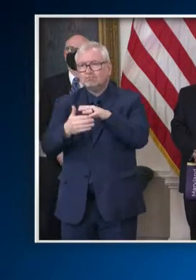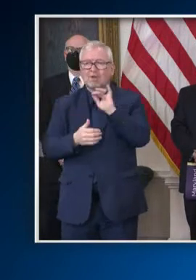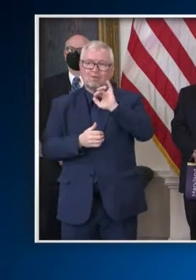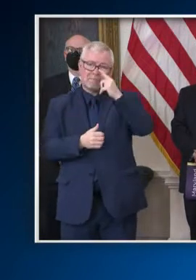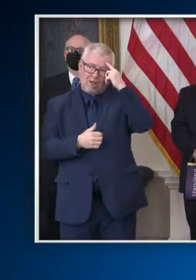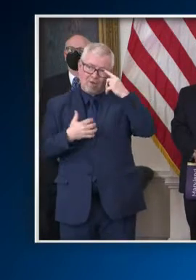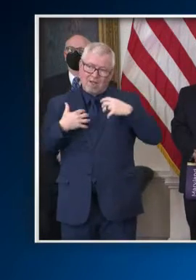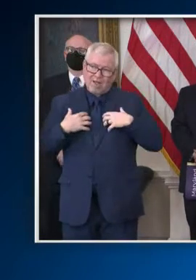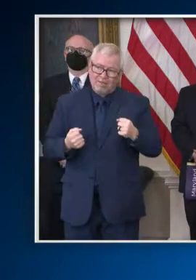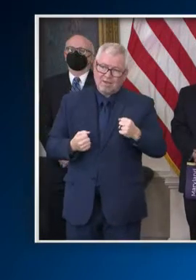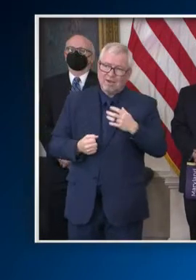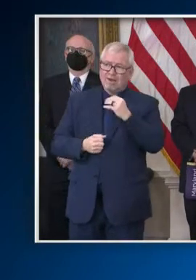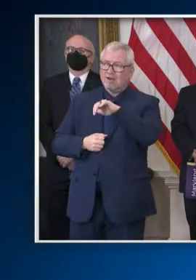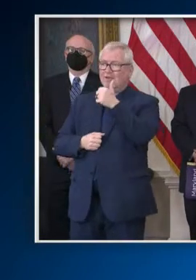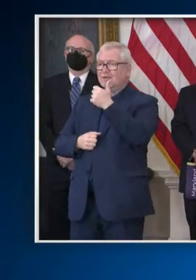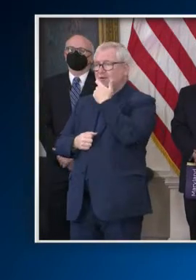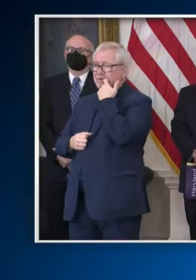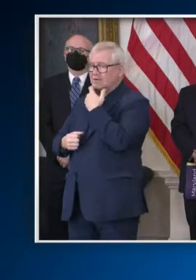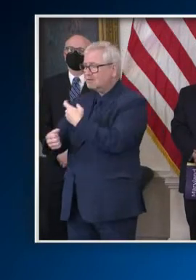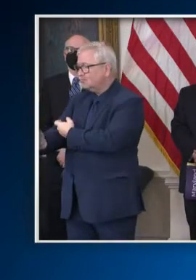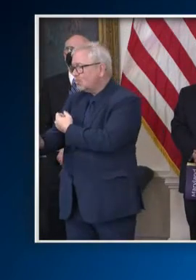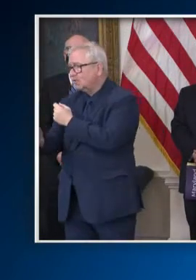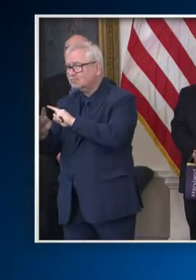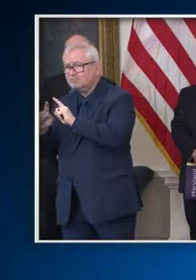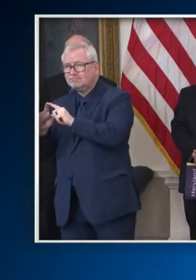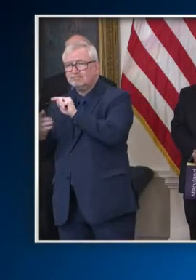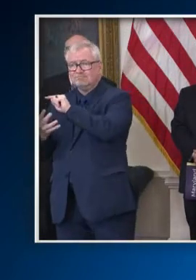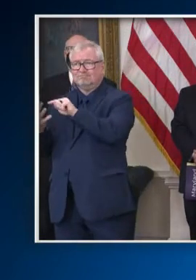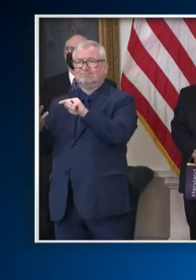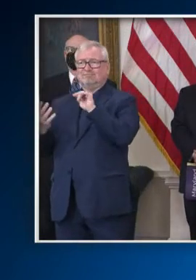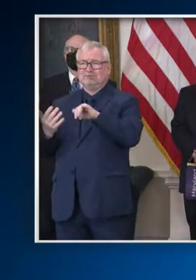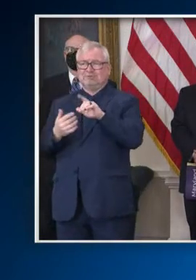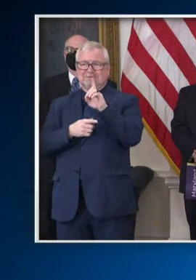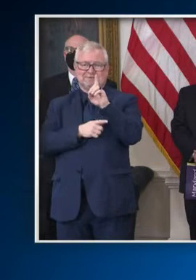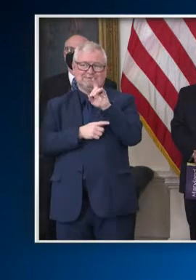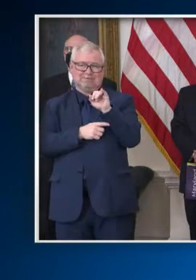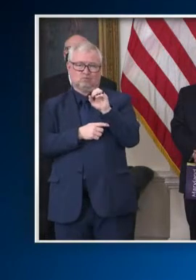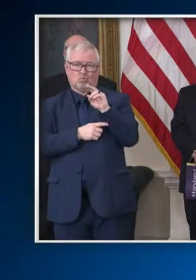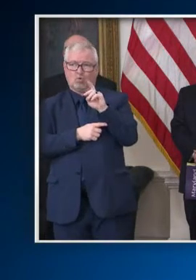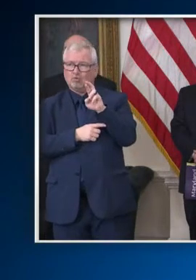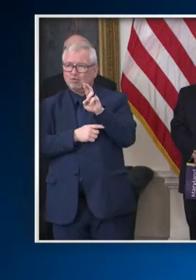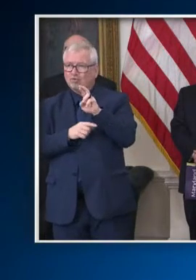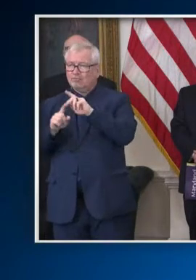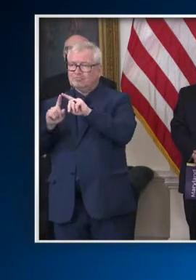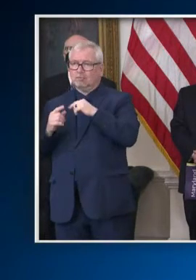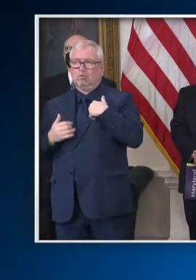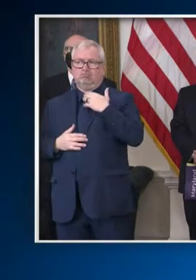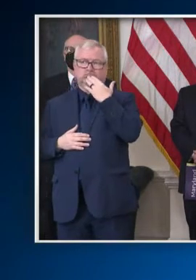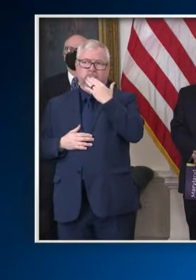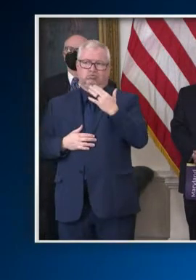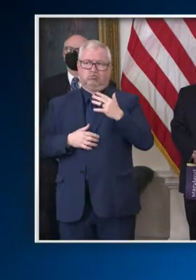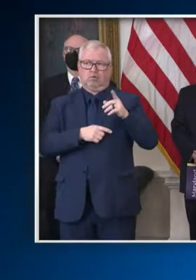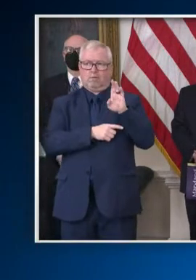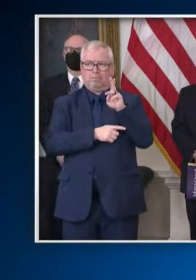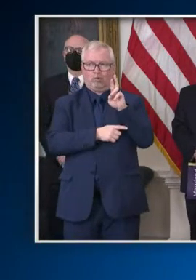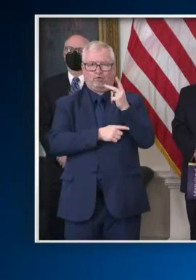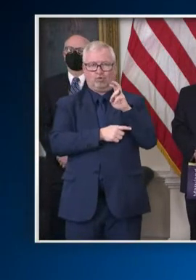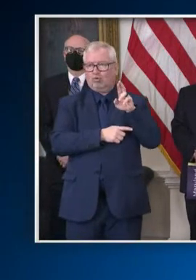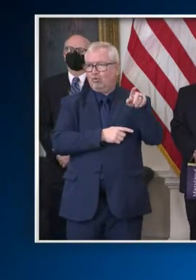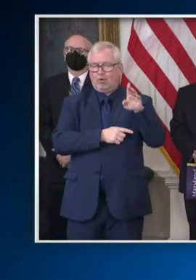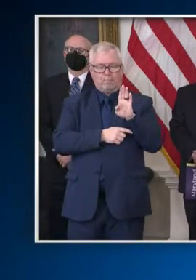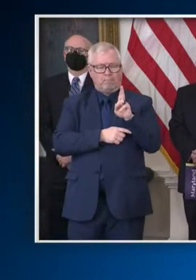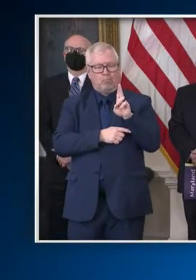Lieutenant Governor Boyd Rutherford for continuing to lead on these efforts. As we have previously announced,